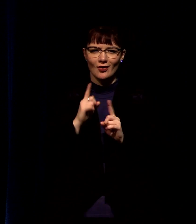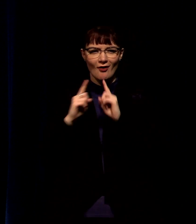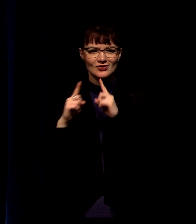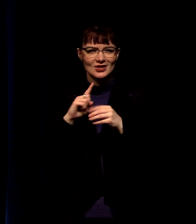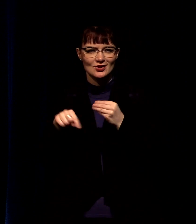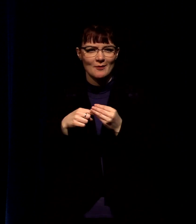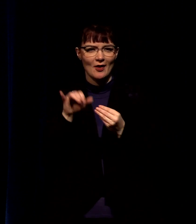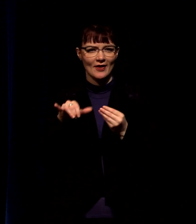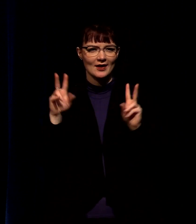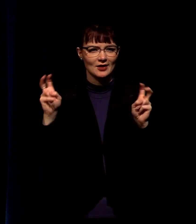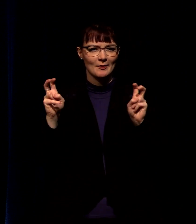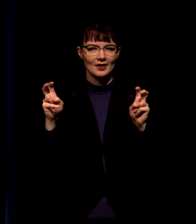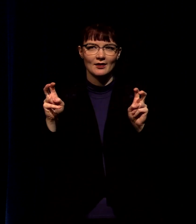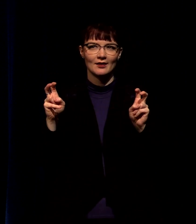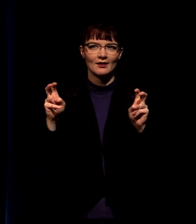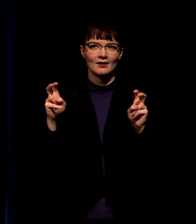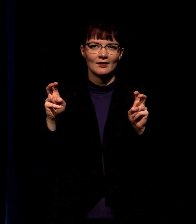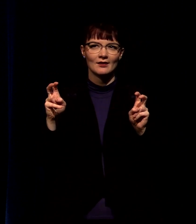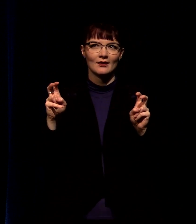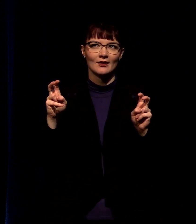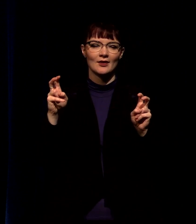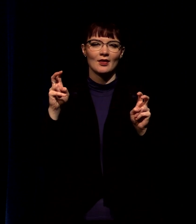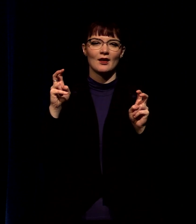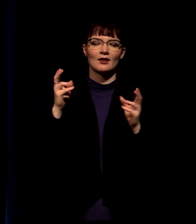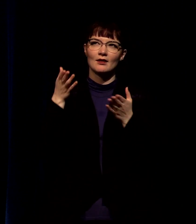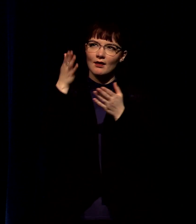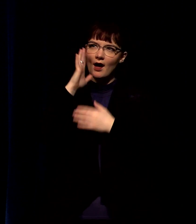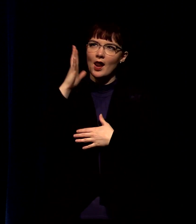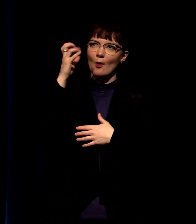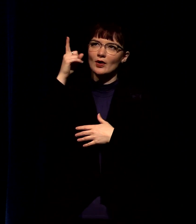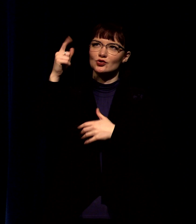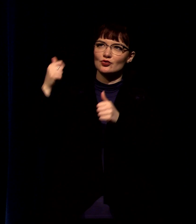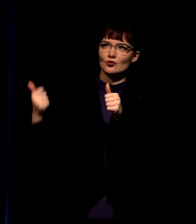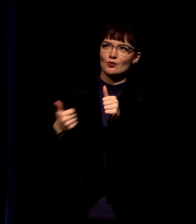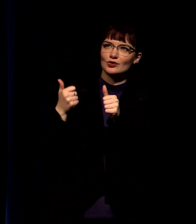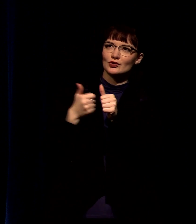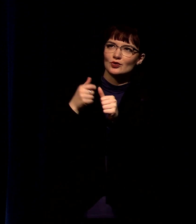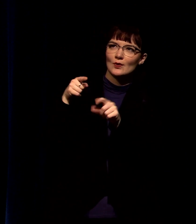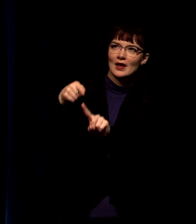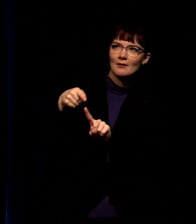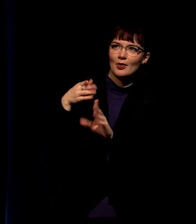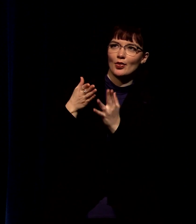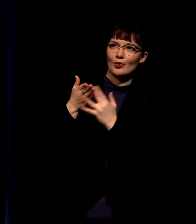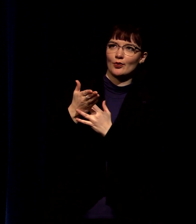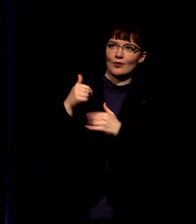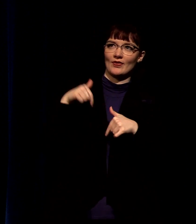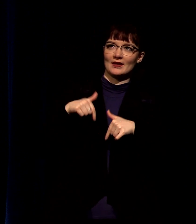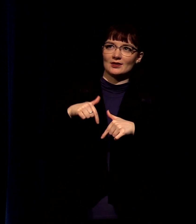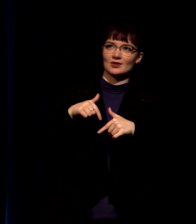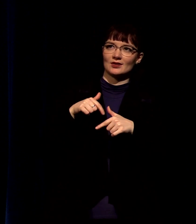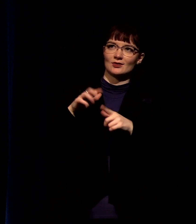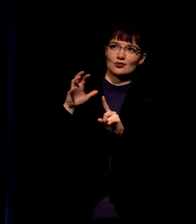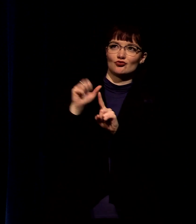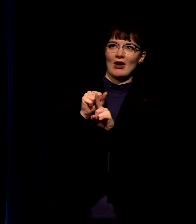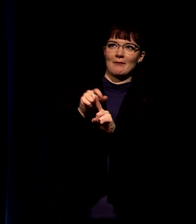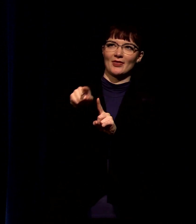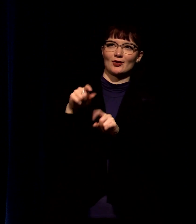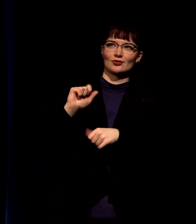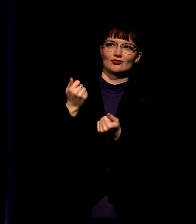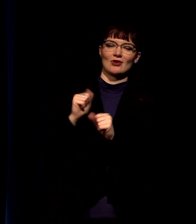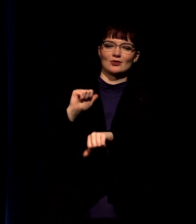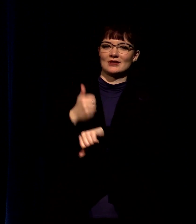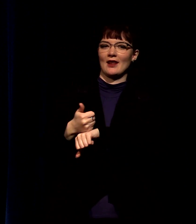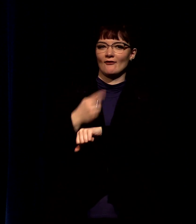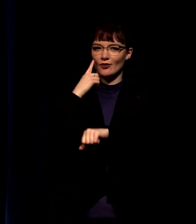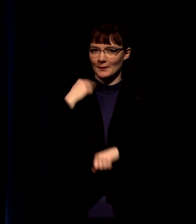might god even be pursuing you through this trap that you're trying to lay for me and church family i believe we can do the same